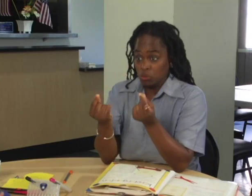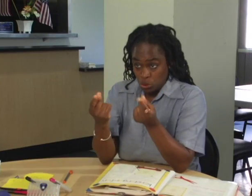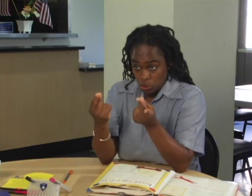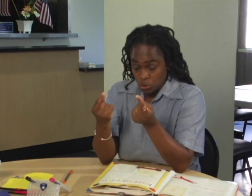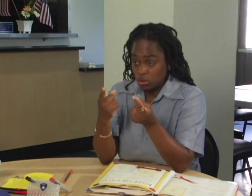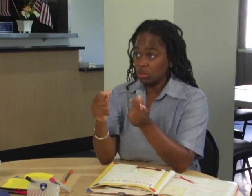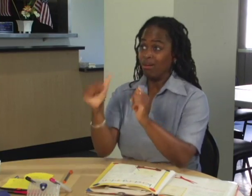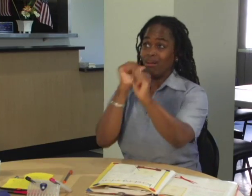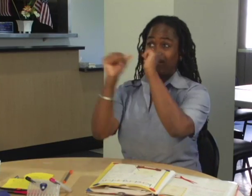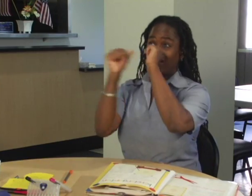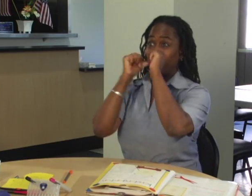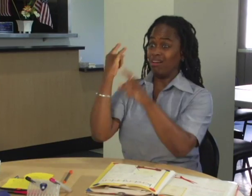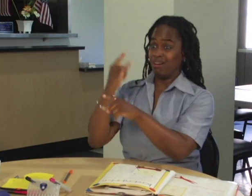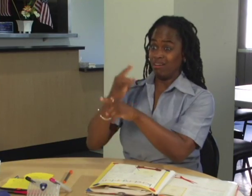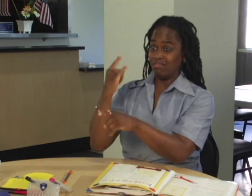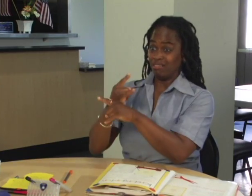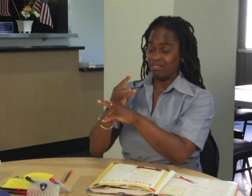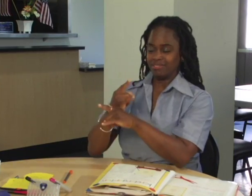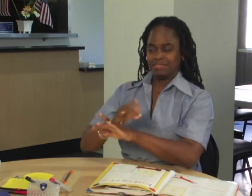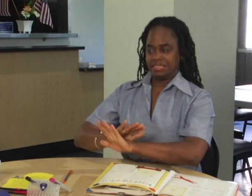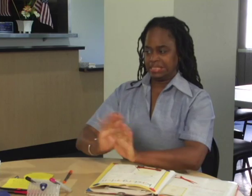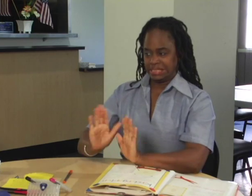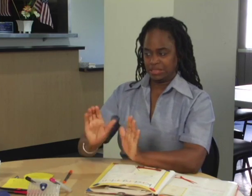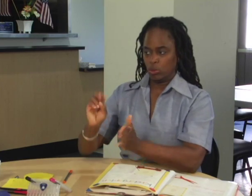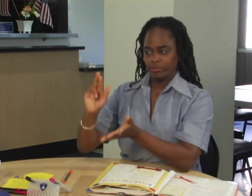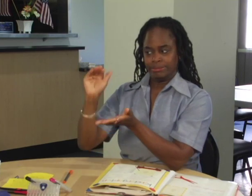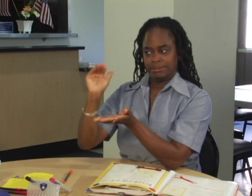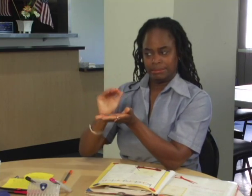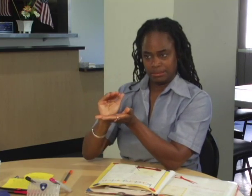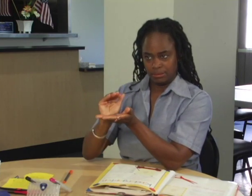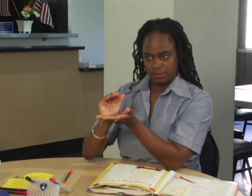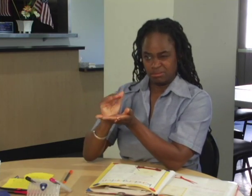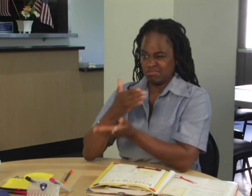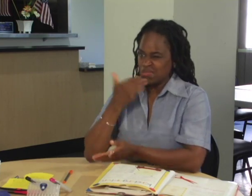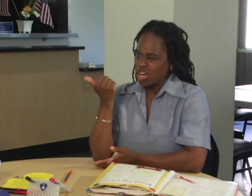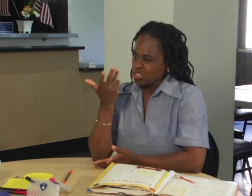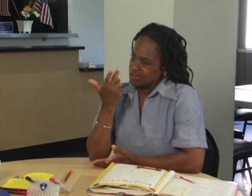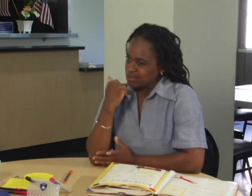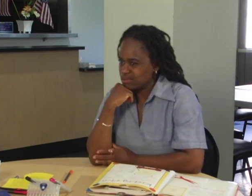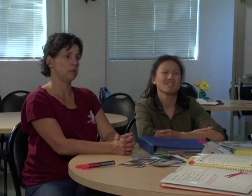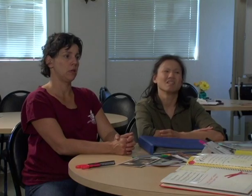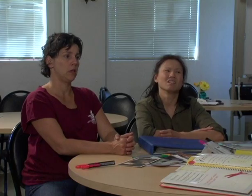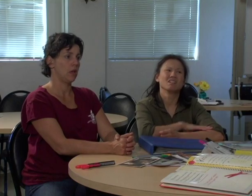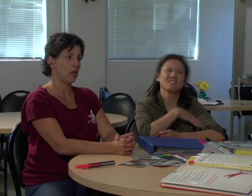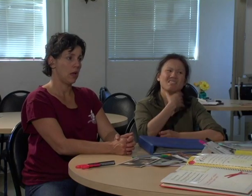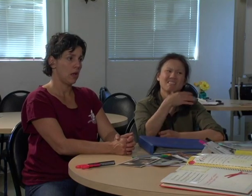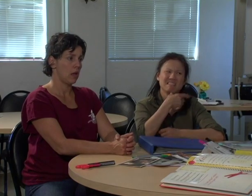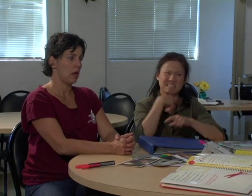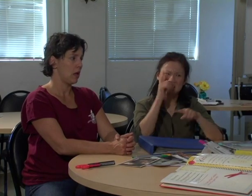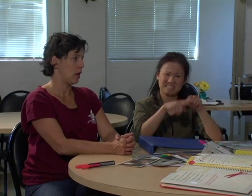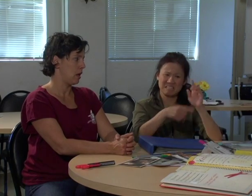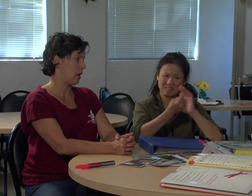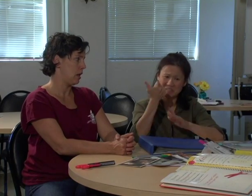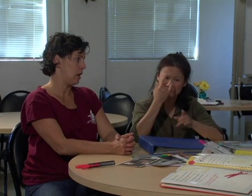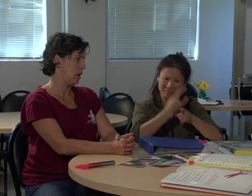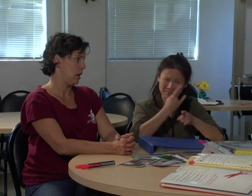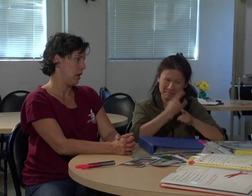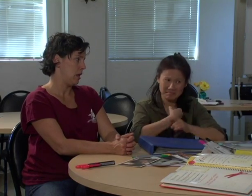You can start by not drinking, or at least reduce your drinking. Wow, I can't give up alcohol.